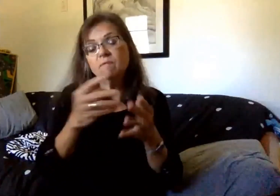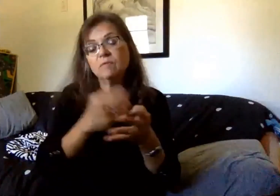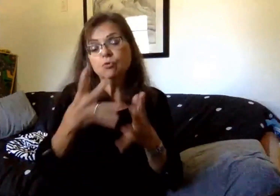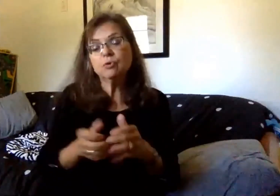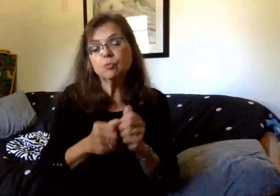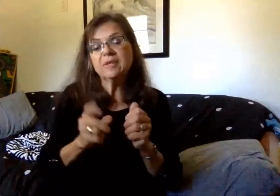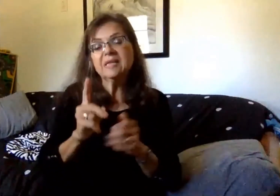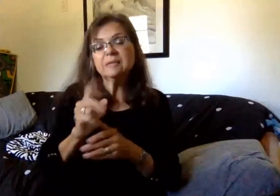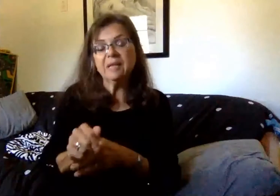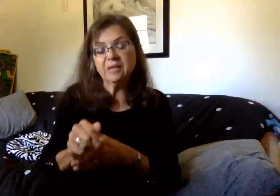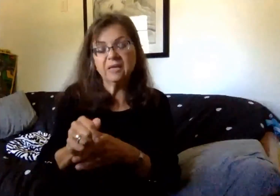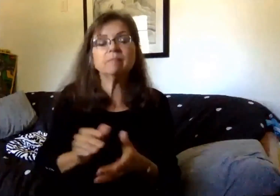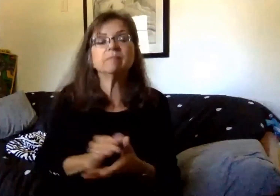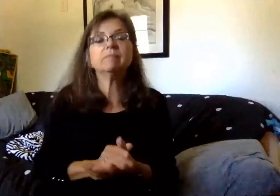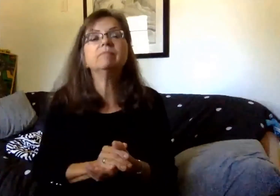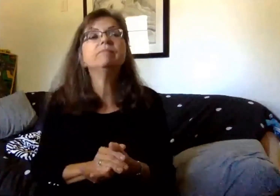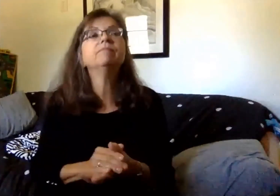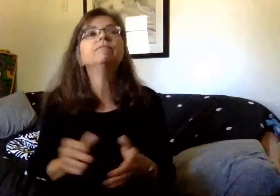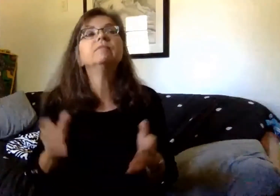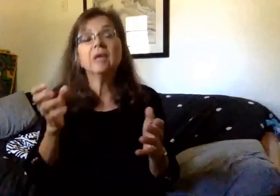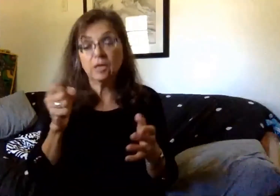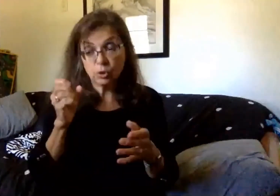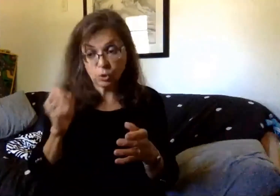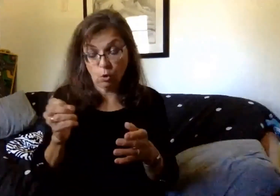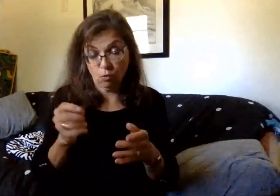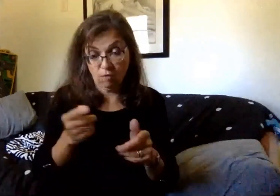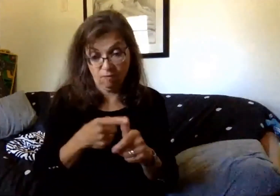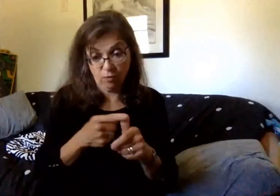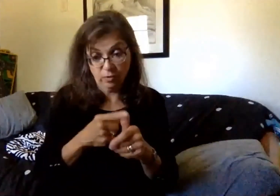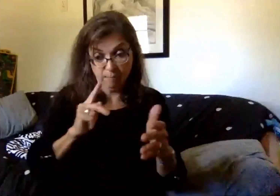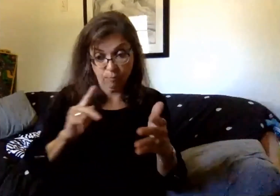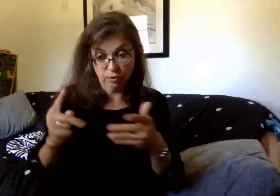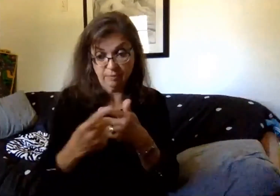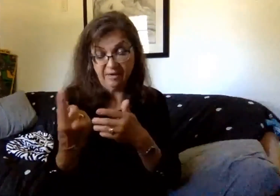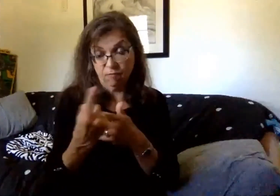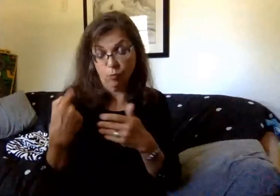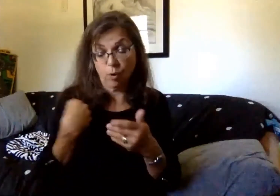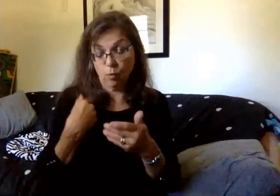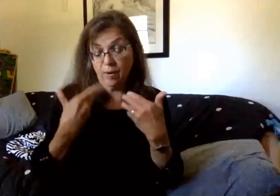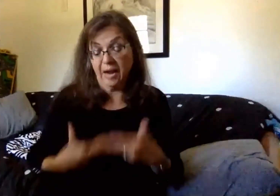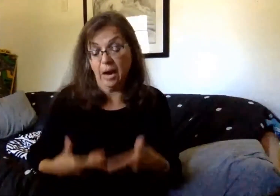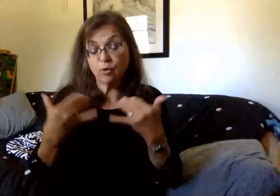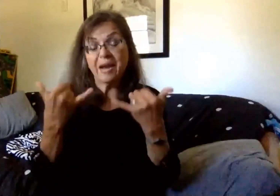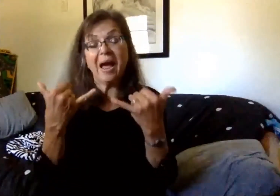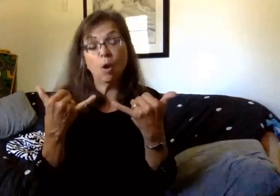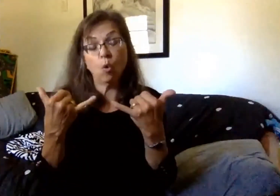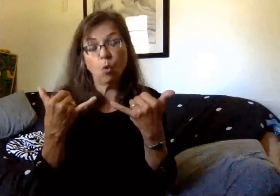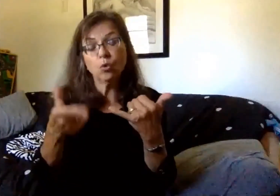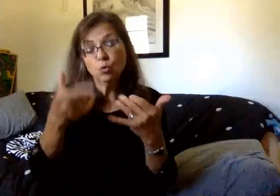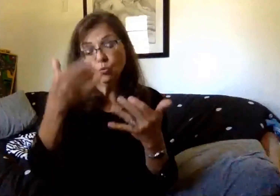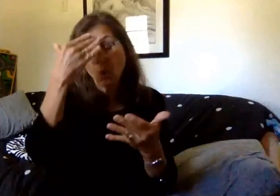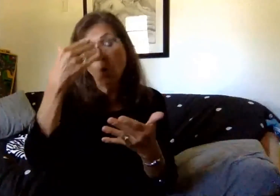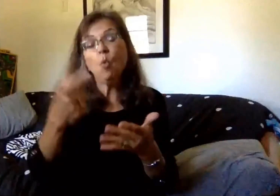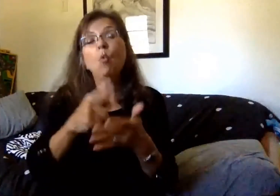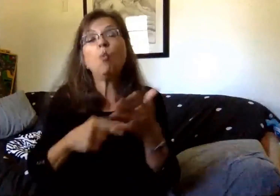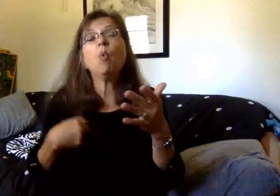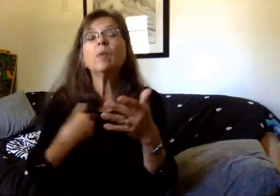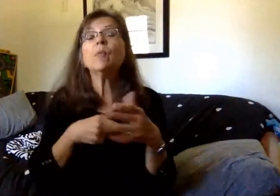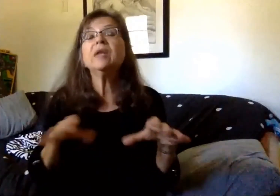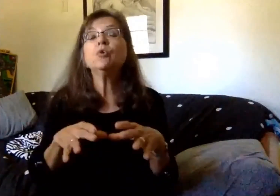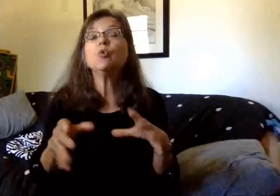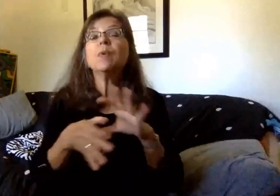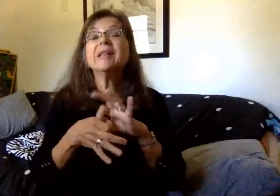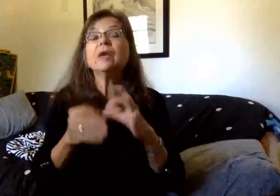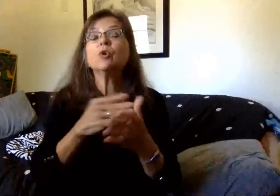So to provide you that overall perspective of where we stand right now, we know that what we do in terms of our curriculum,